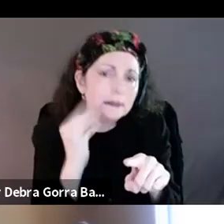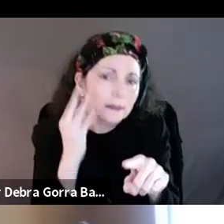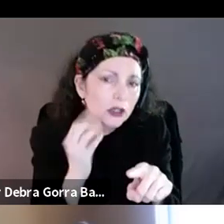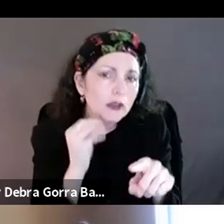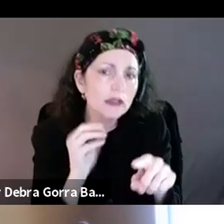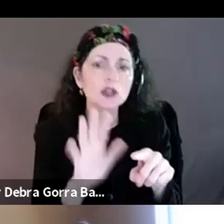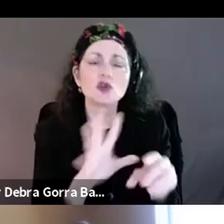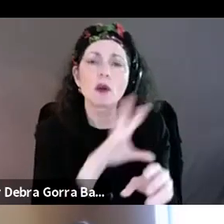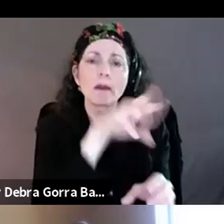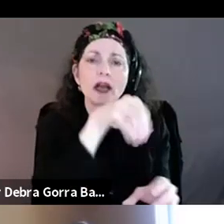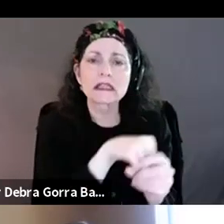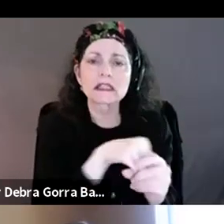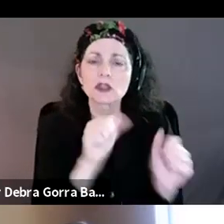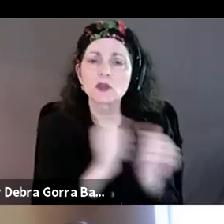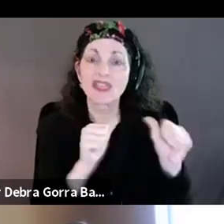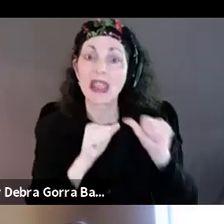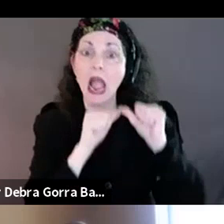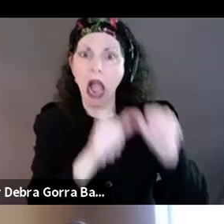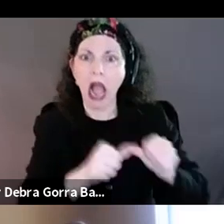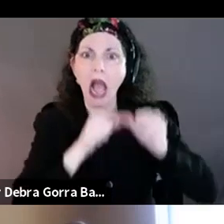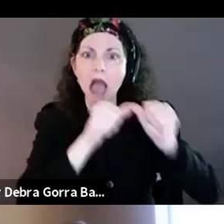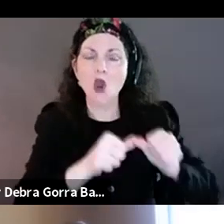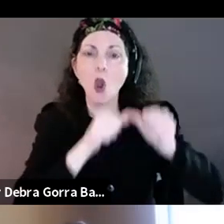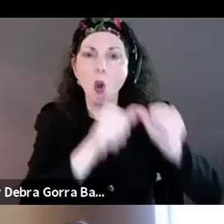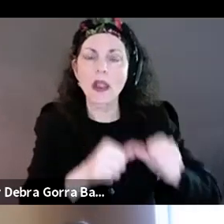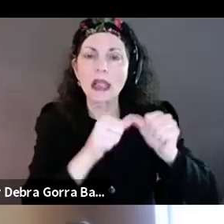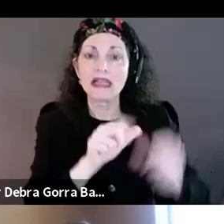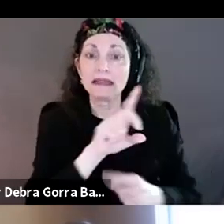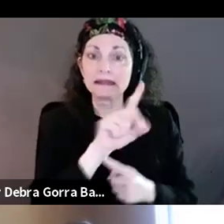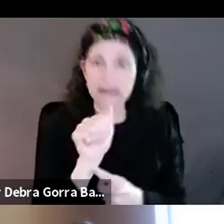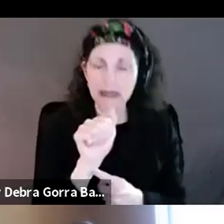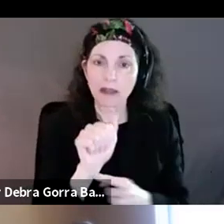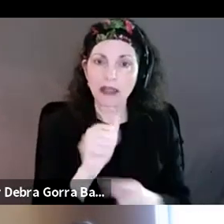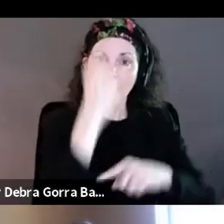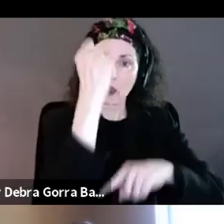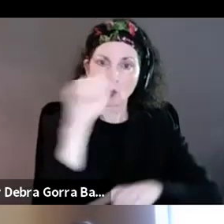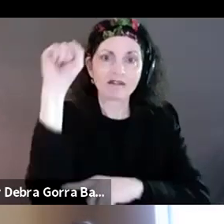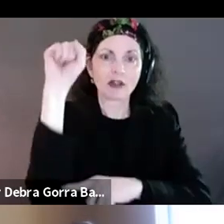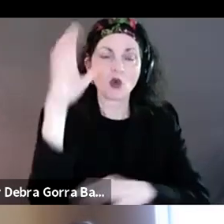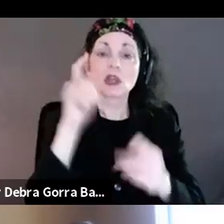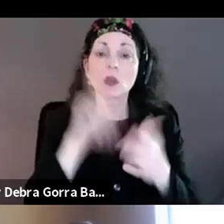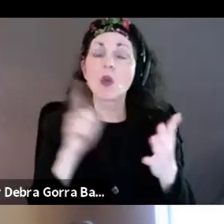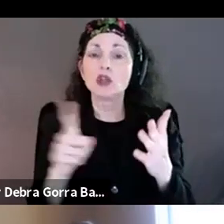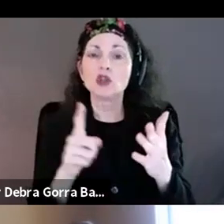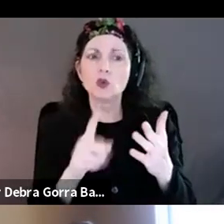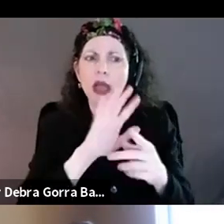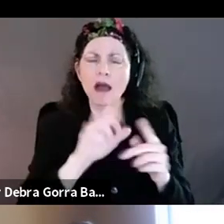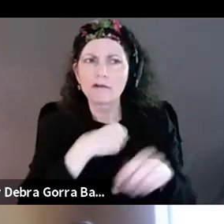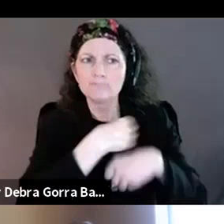the ongoing disability revolution has sort of informed the things that you've raised or stressed for the campaign.